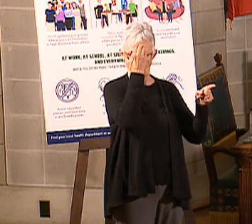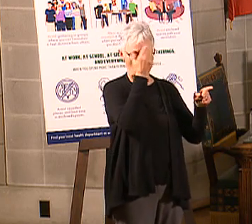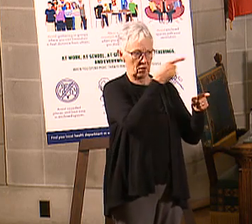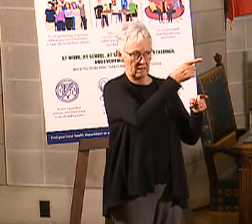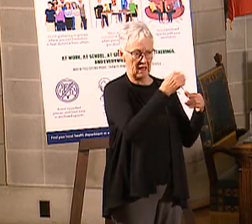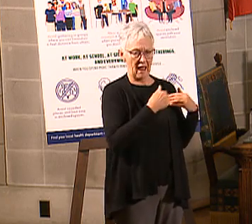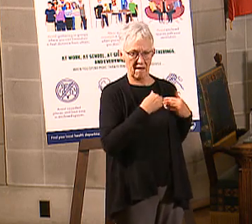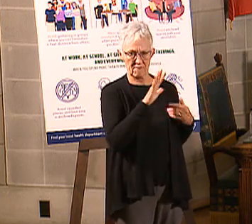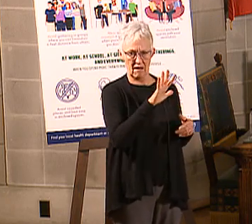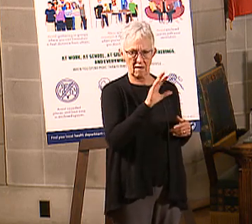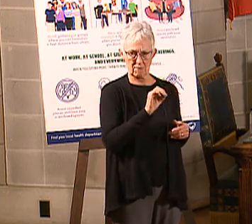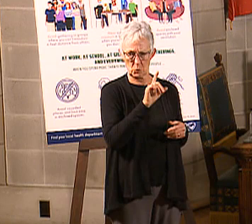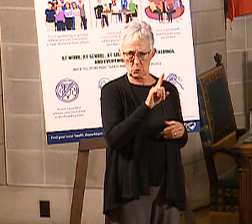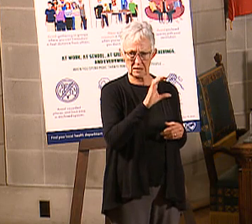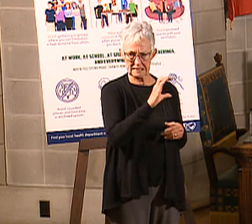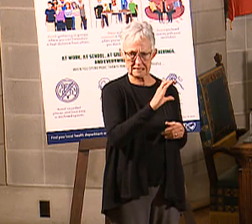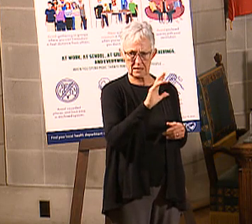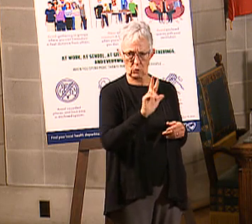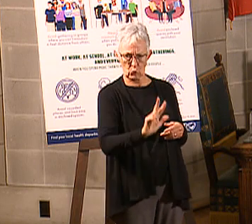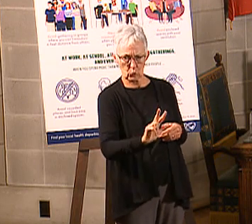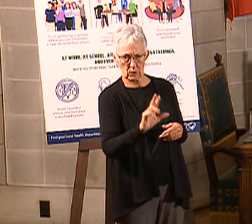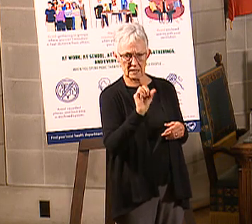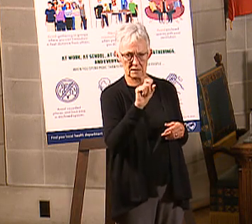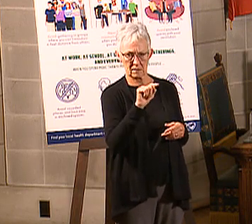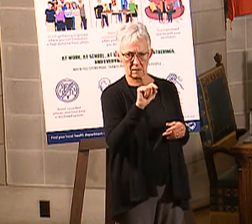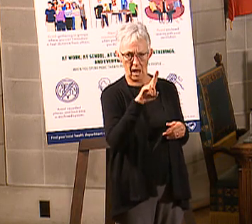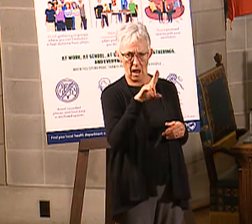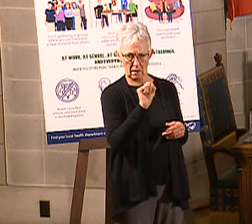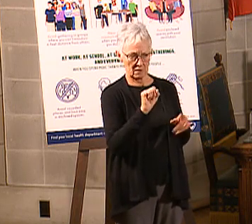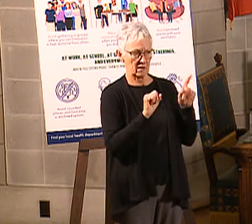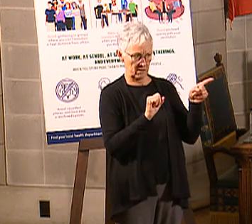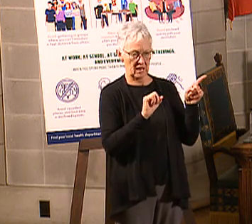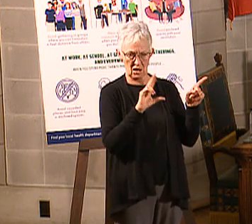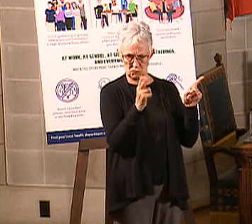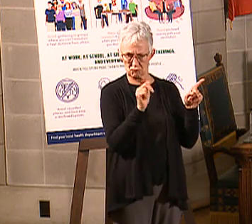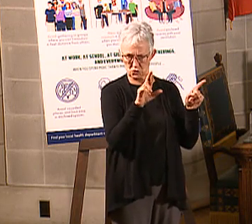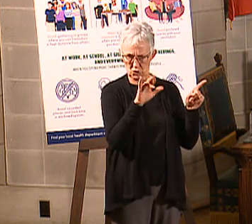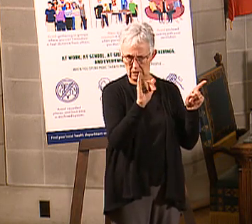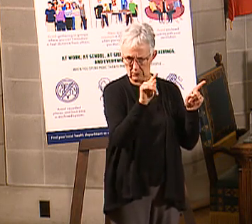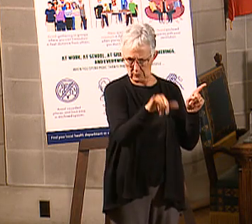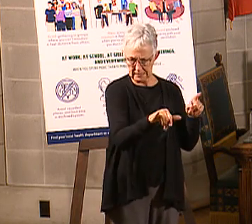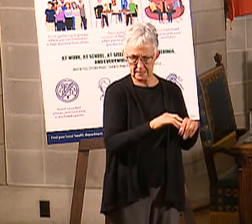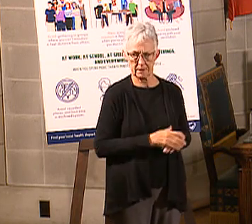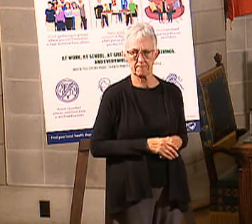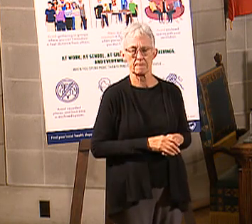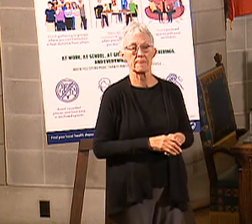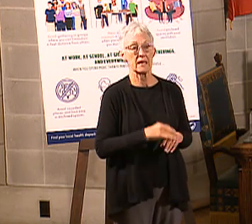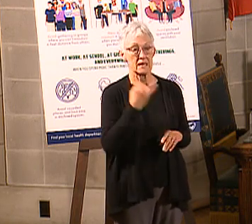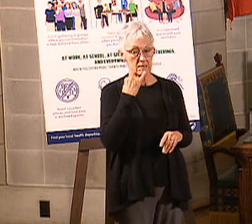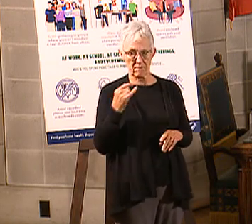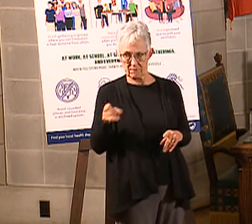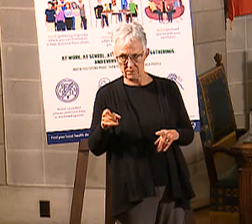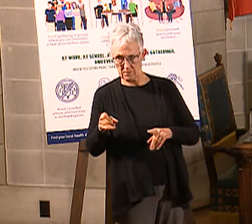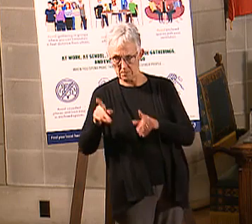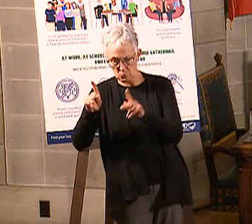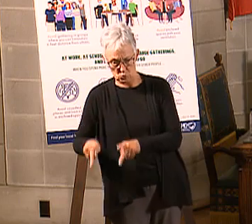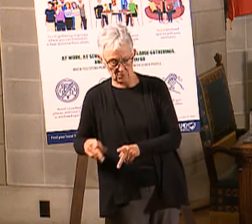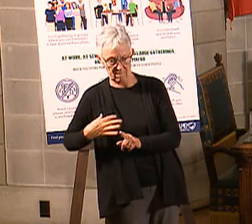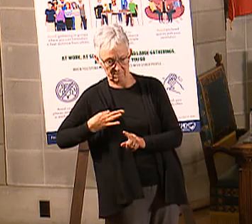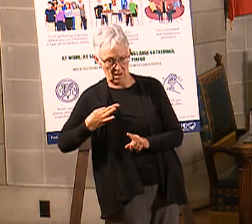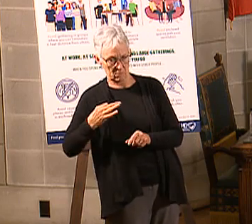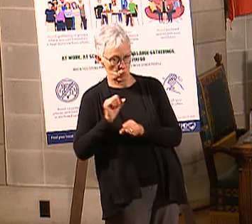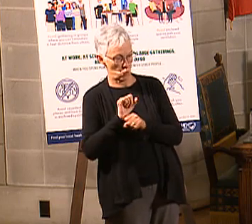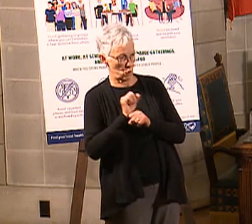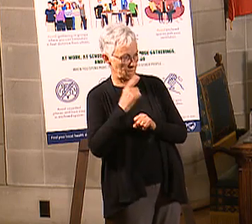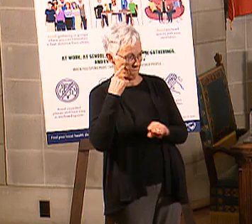501c3 status, they're a charity, a public charity, tax exempt. If you're volunteering for one of those organizations that